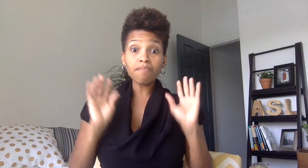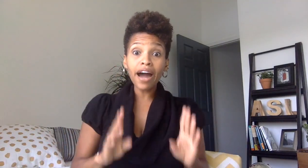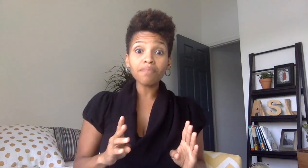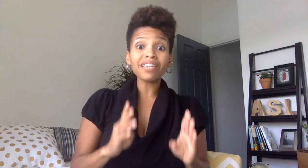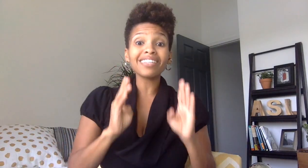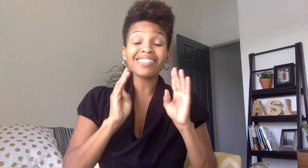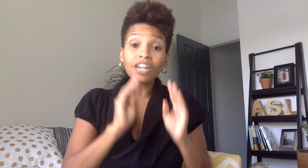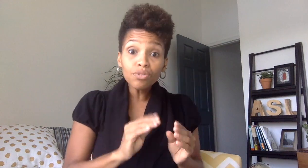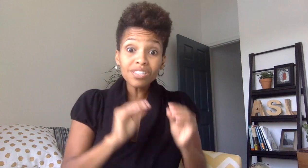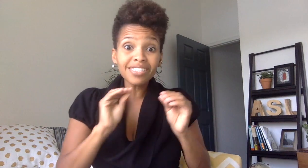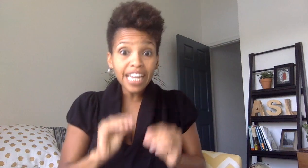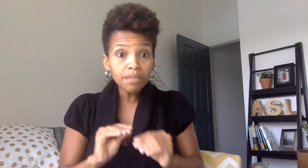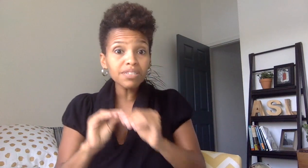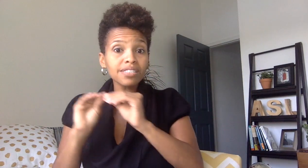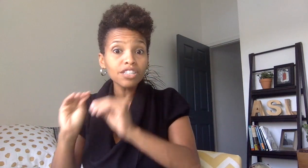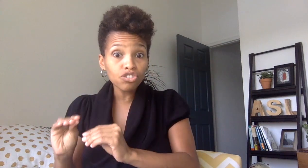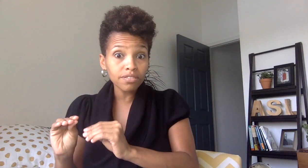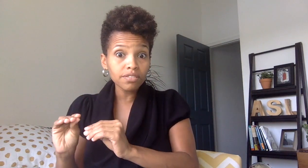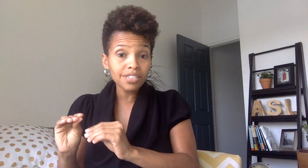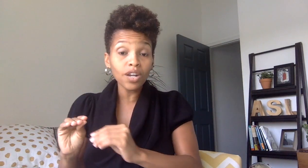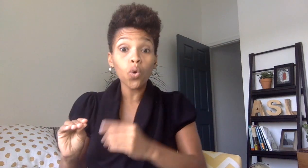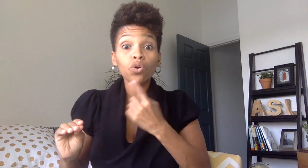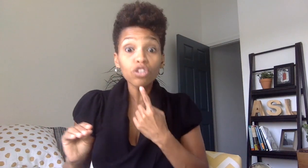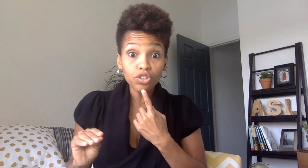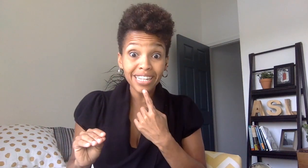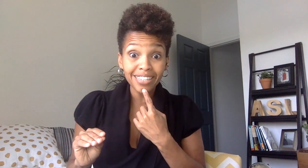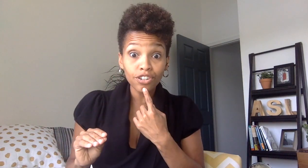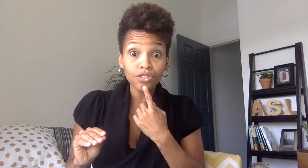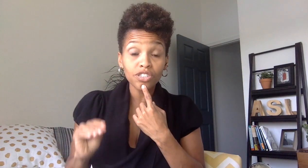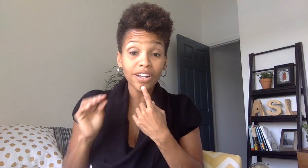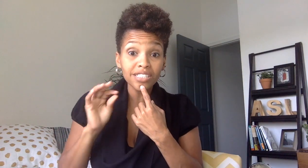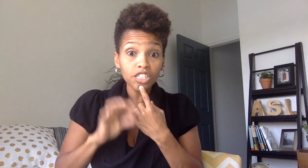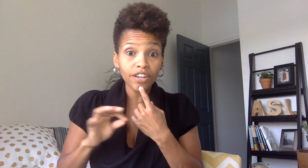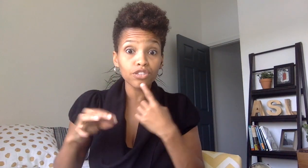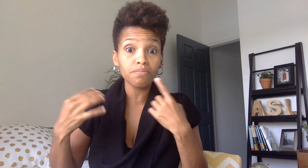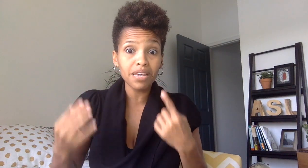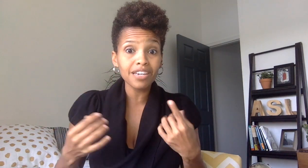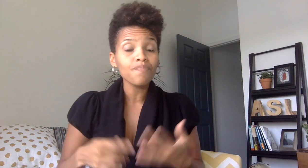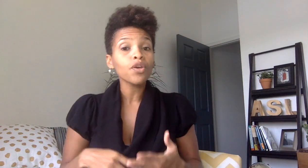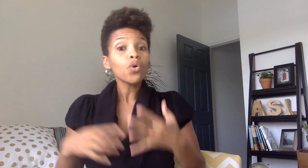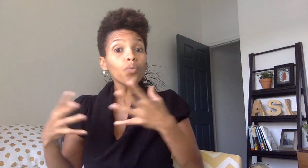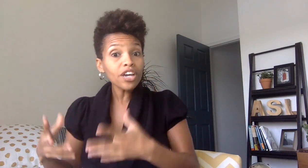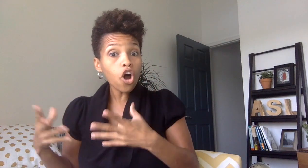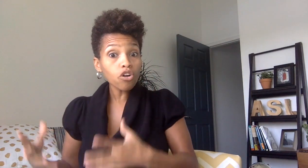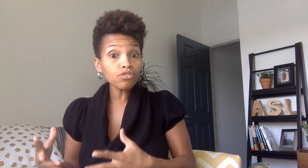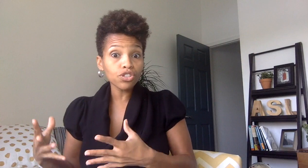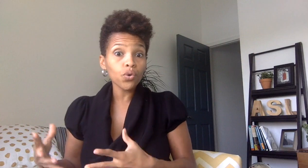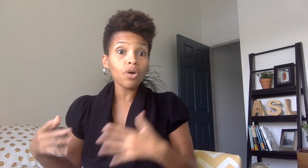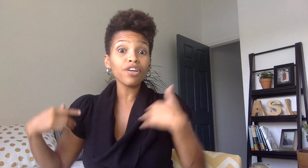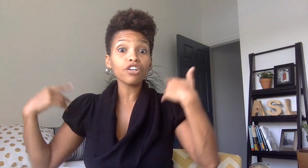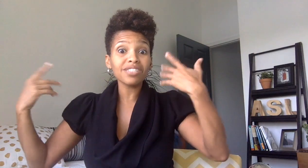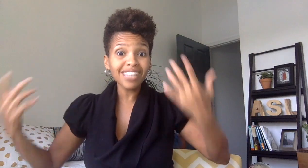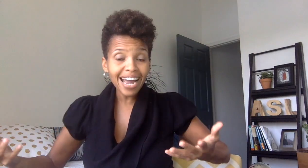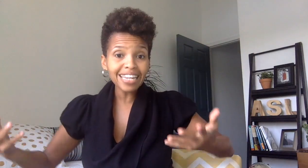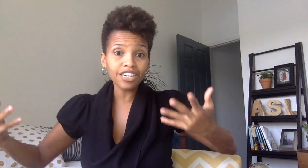mind because those same decisions that oral translator transliterators make we also when we are signing a